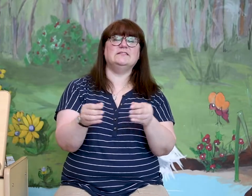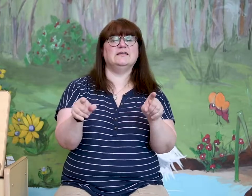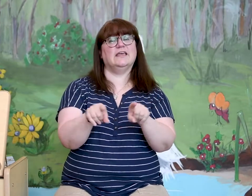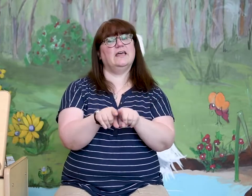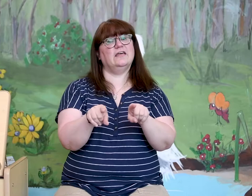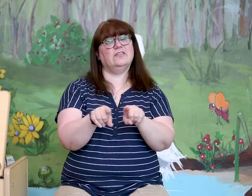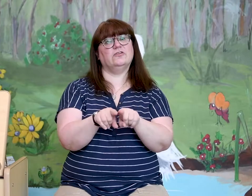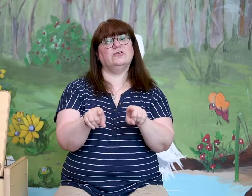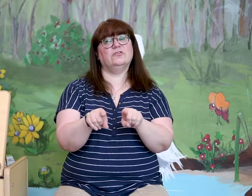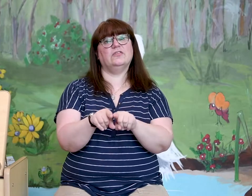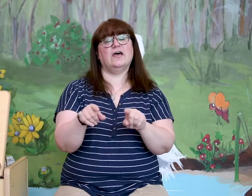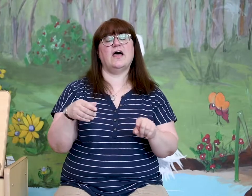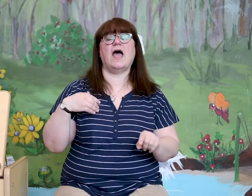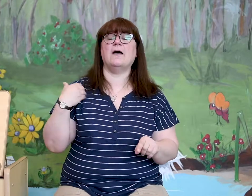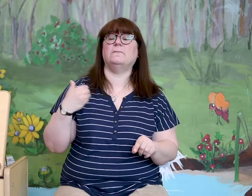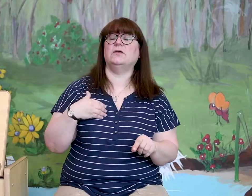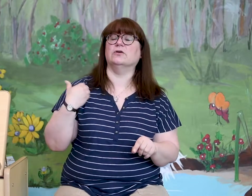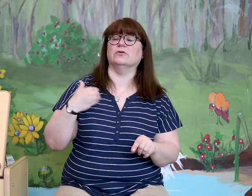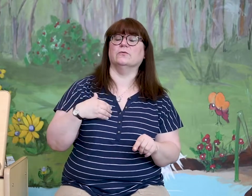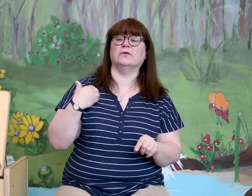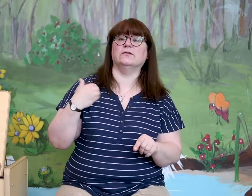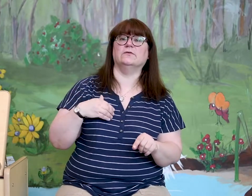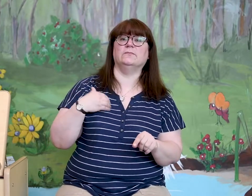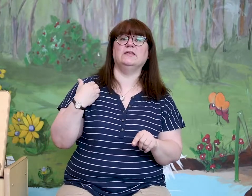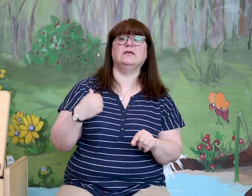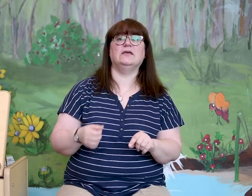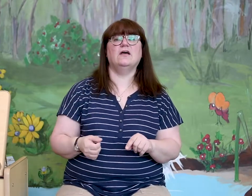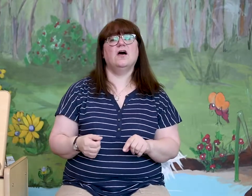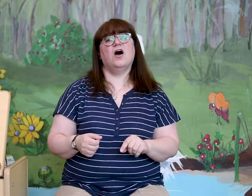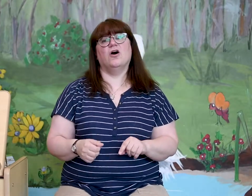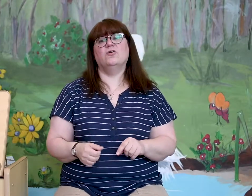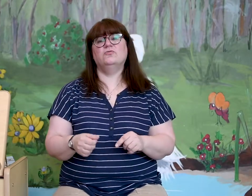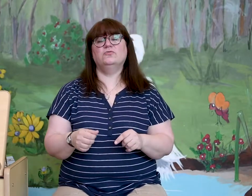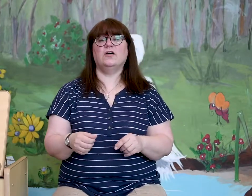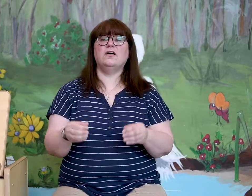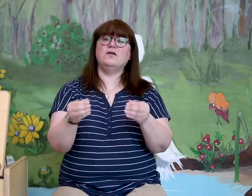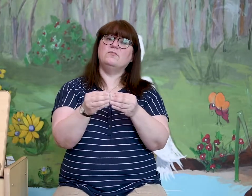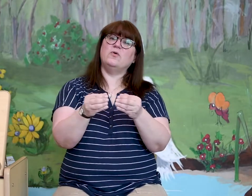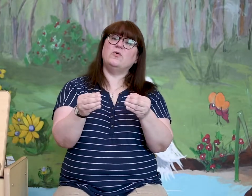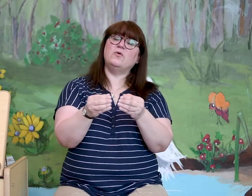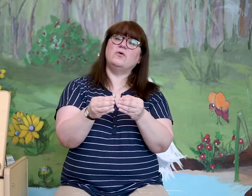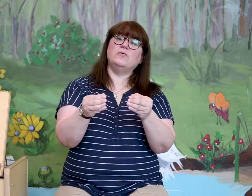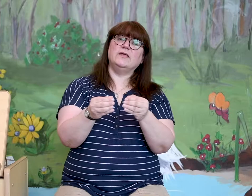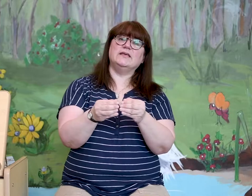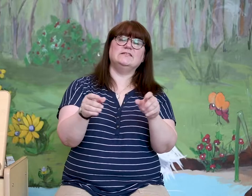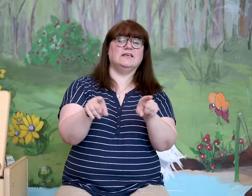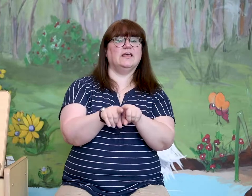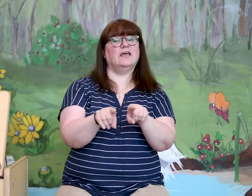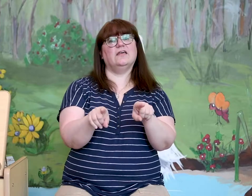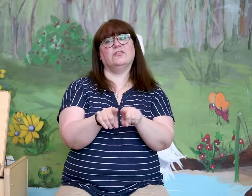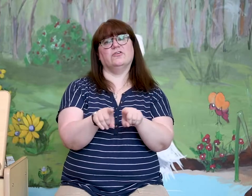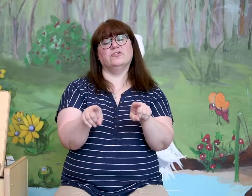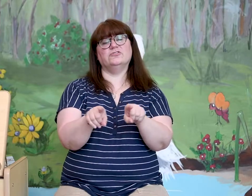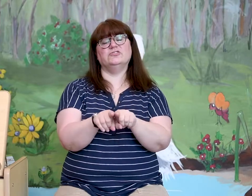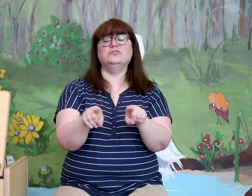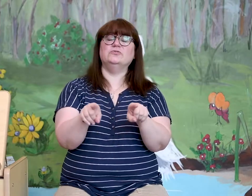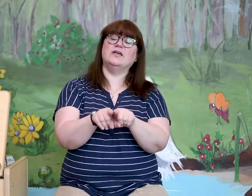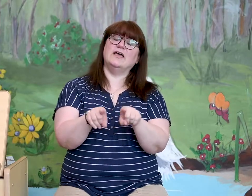together, the happier we'll be. Oh, the more we get together, together,